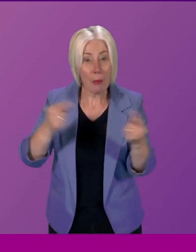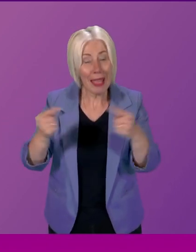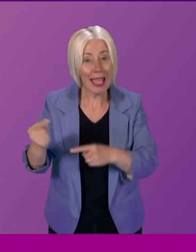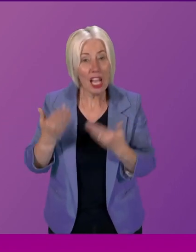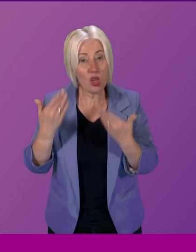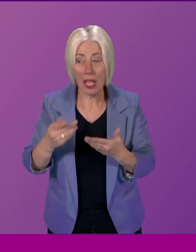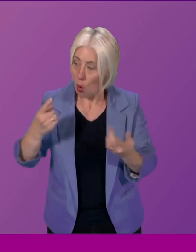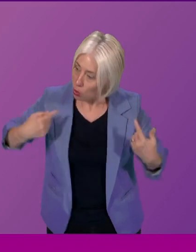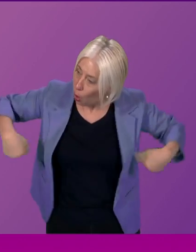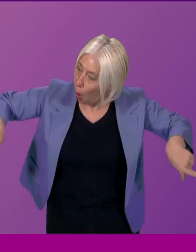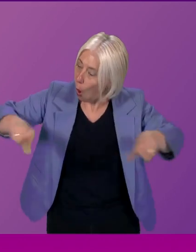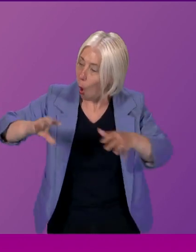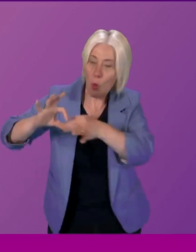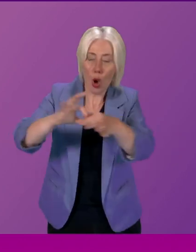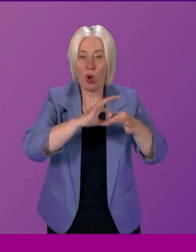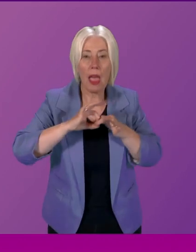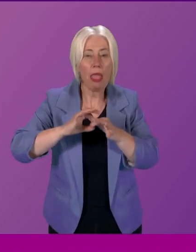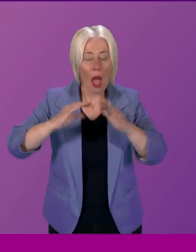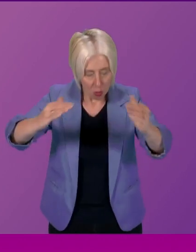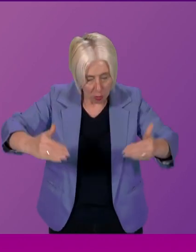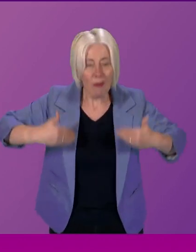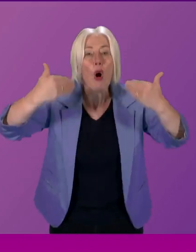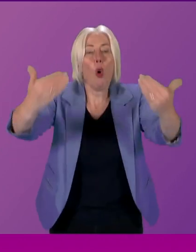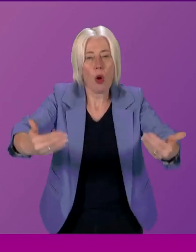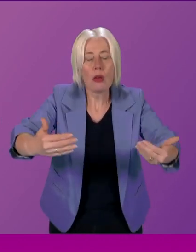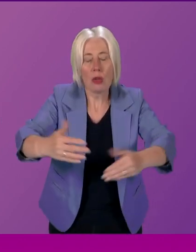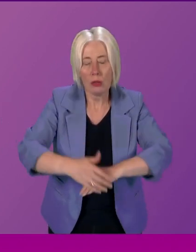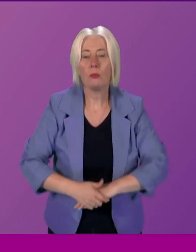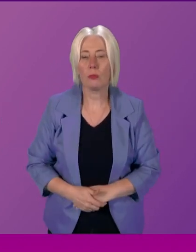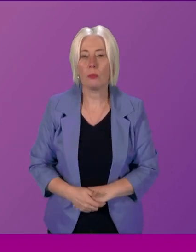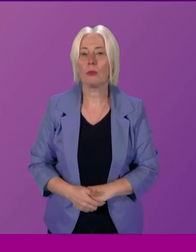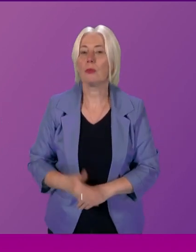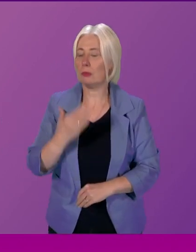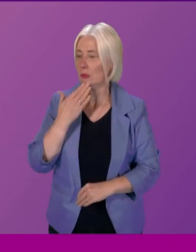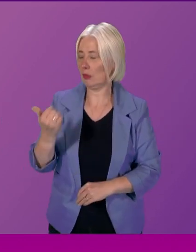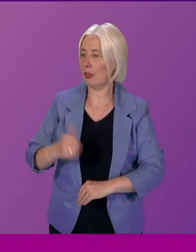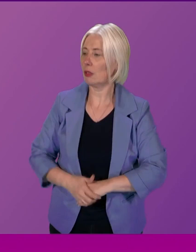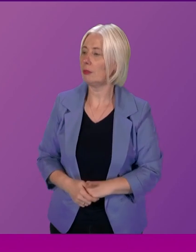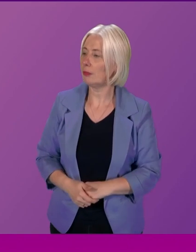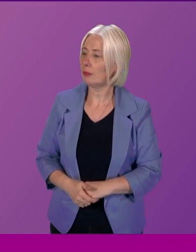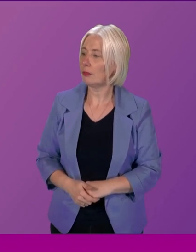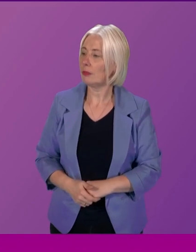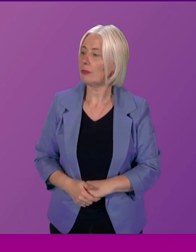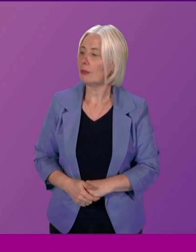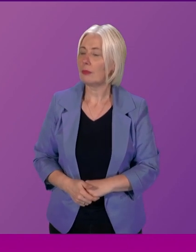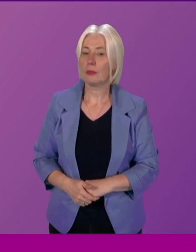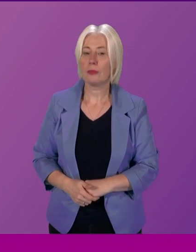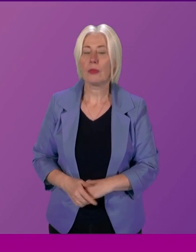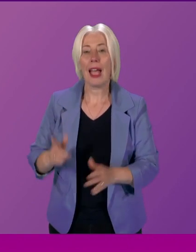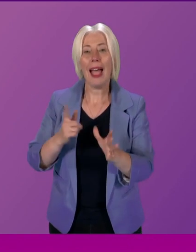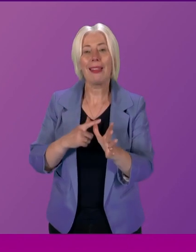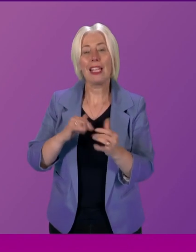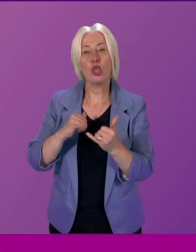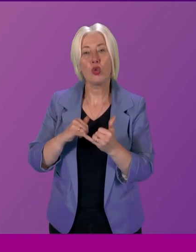together to move them forward thank you thank you and I call on Alexander Stewart up to six minutes please thank you